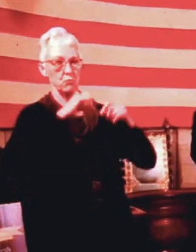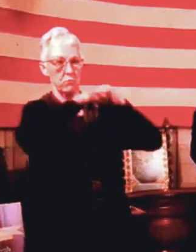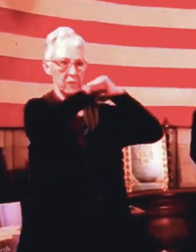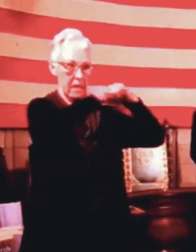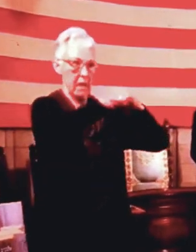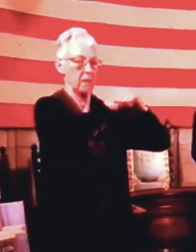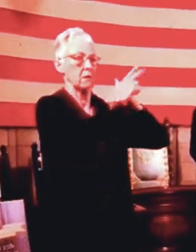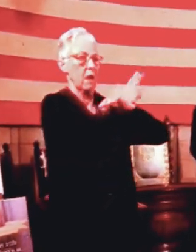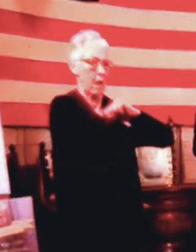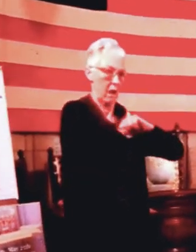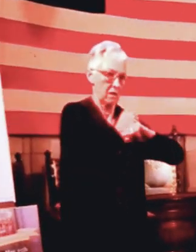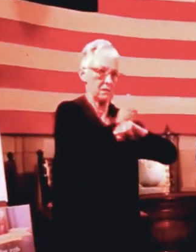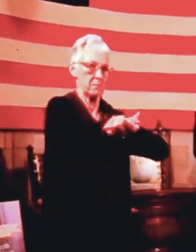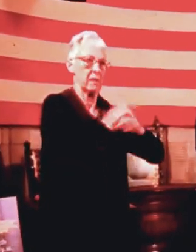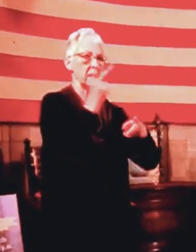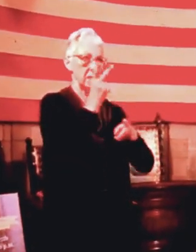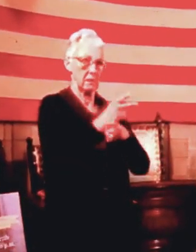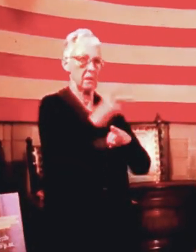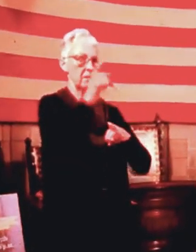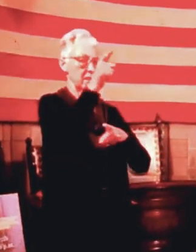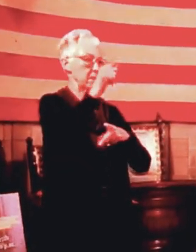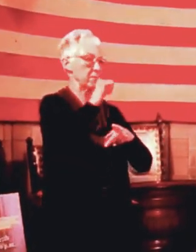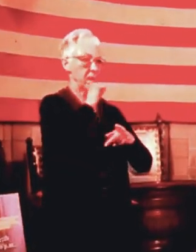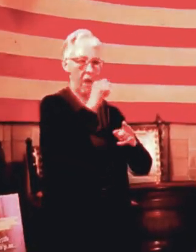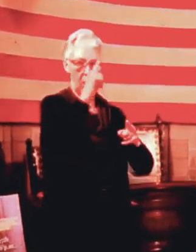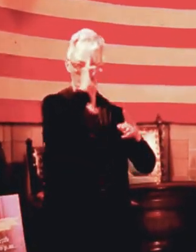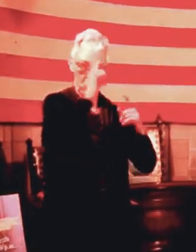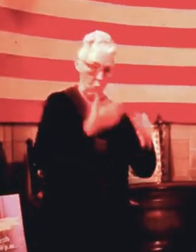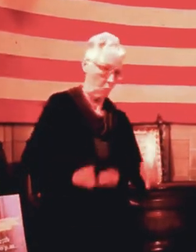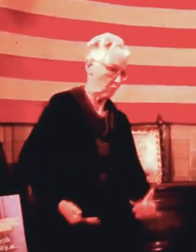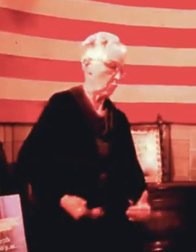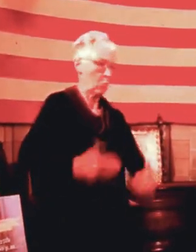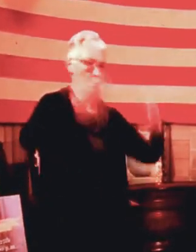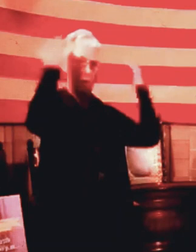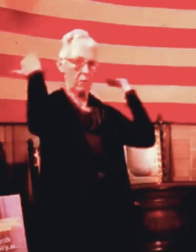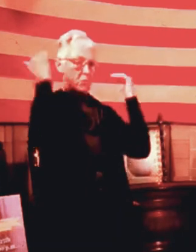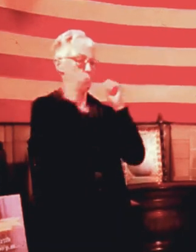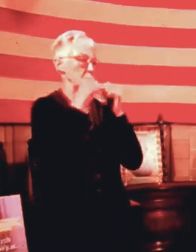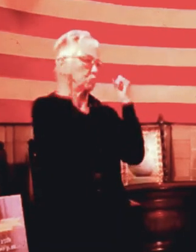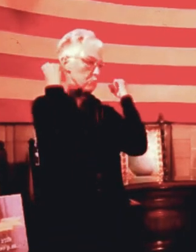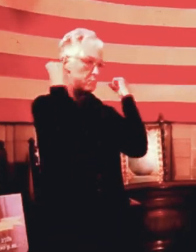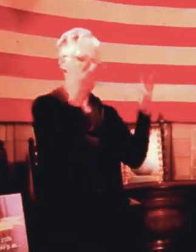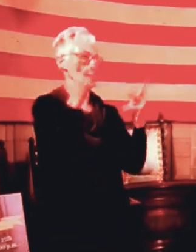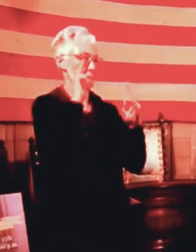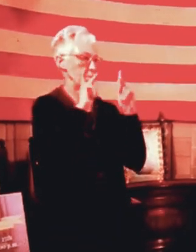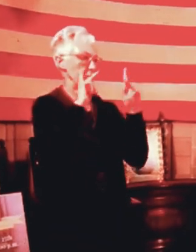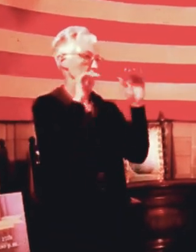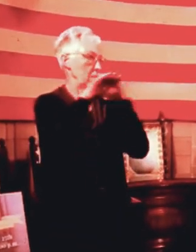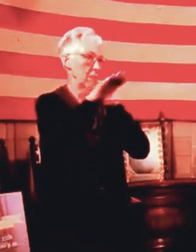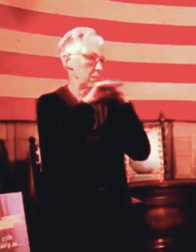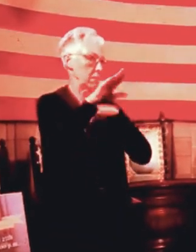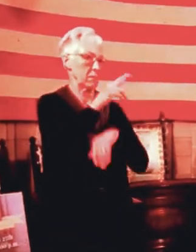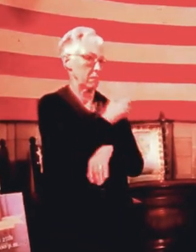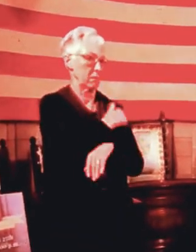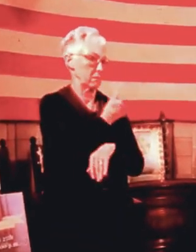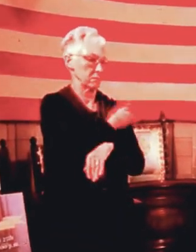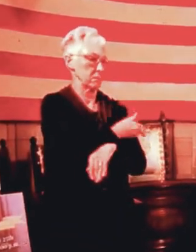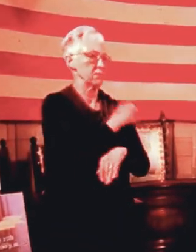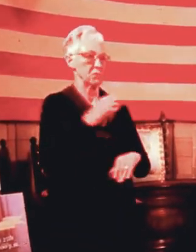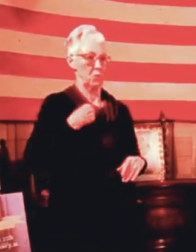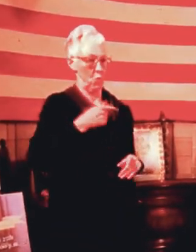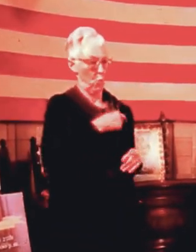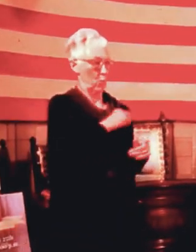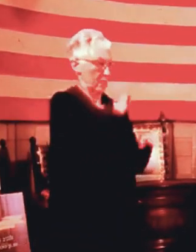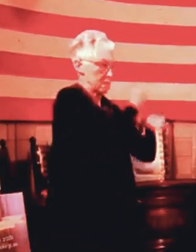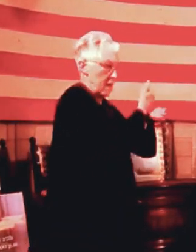going to spread. There was a lot of unknowns. So we took some pretty dramatic steps to be able to slow down the spread of virus here in Nebraska. All these